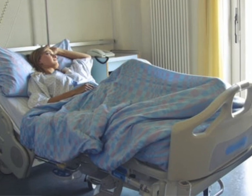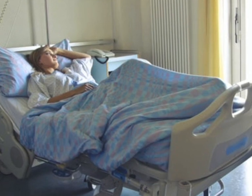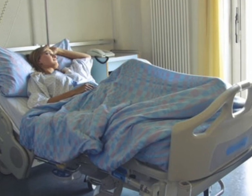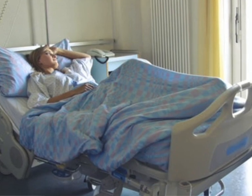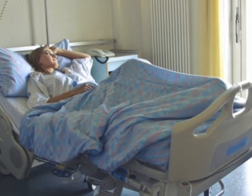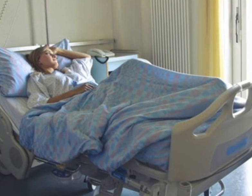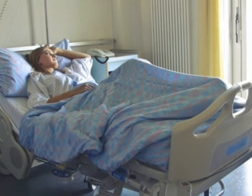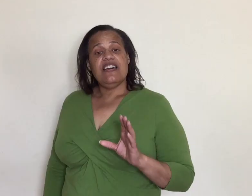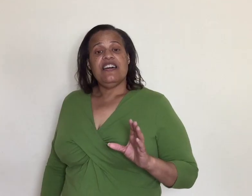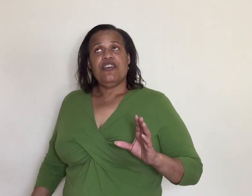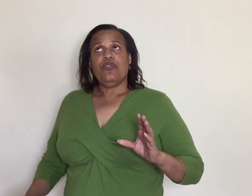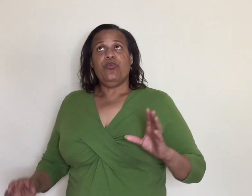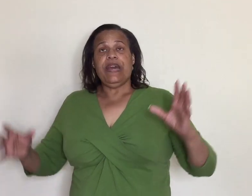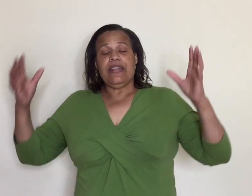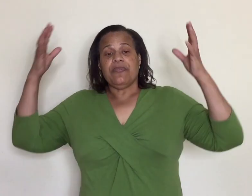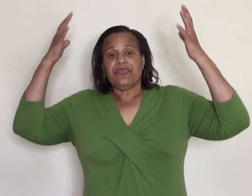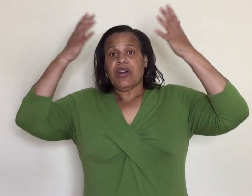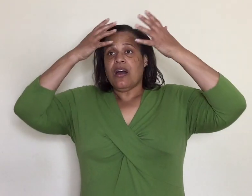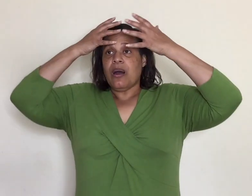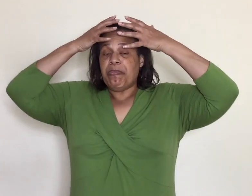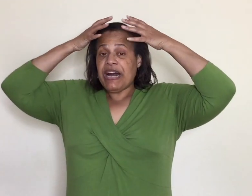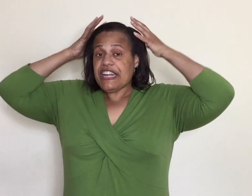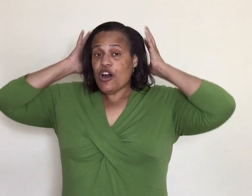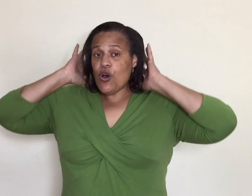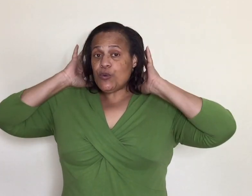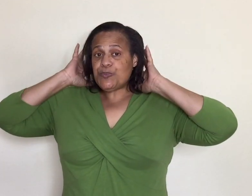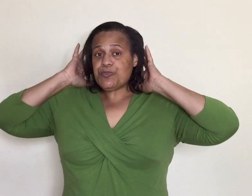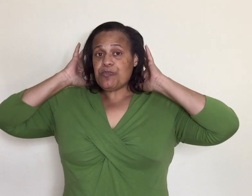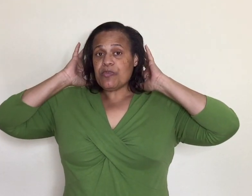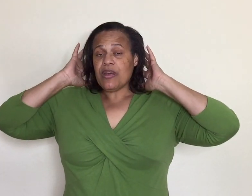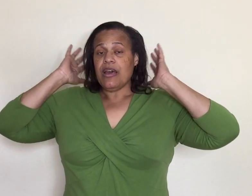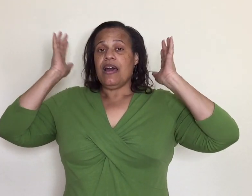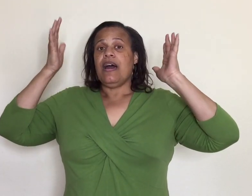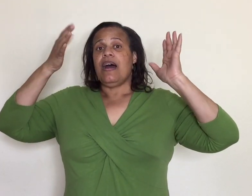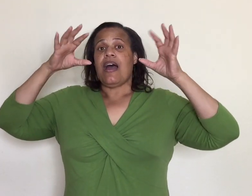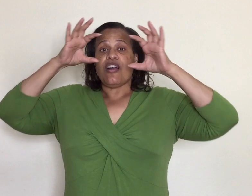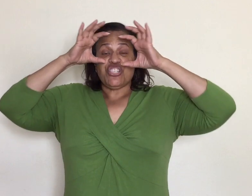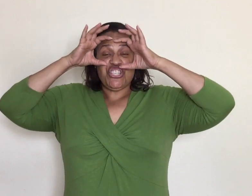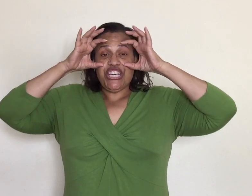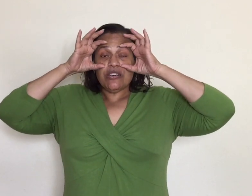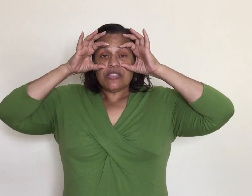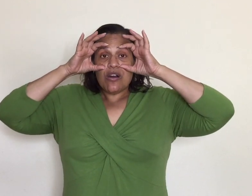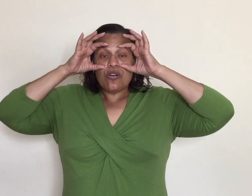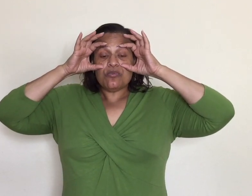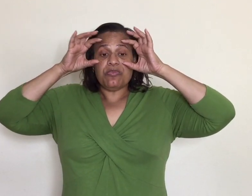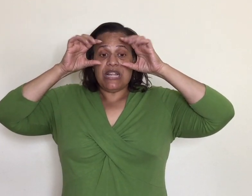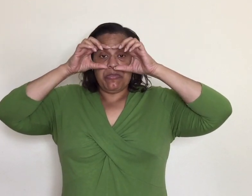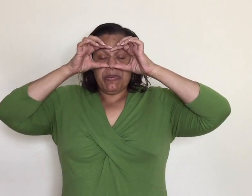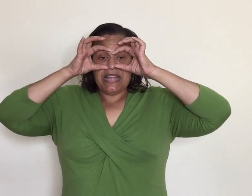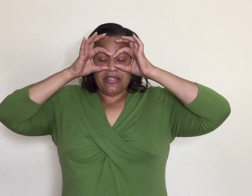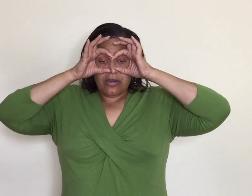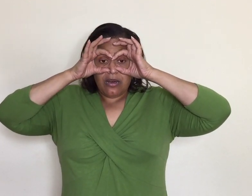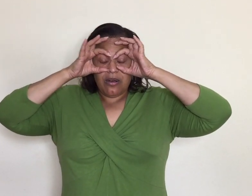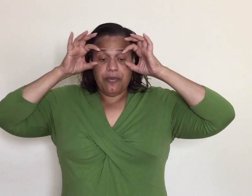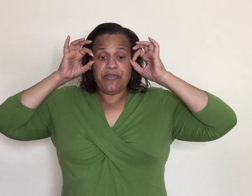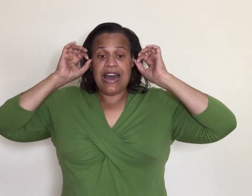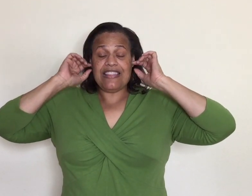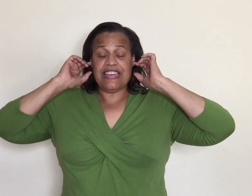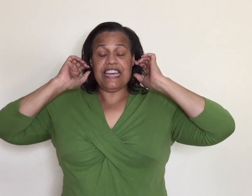to see us with a bunnet on our shields on a lot of people got the uh eye thing